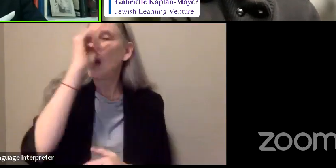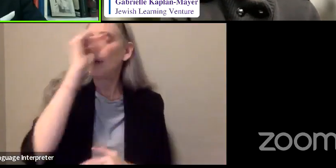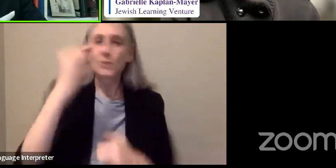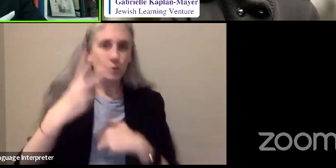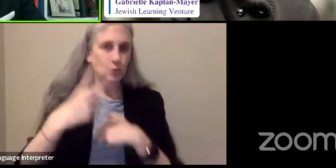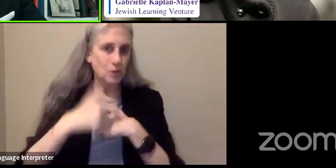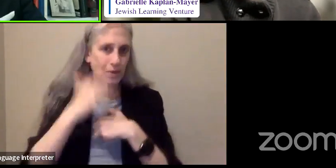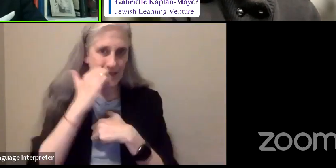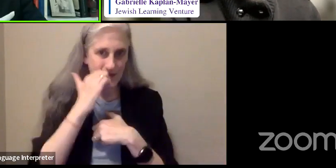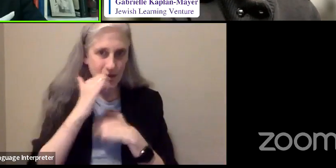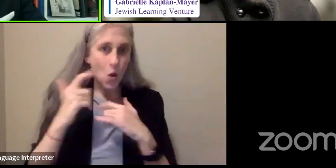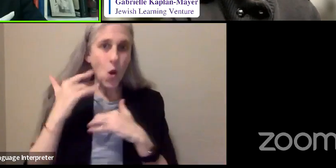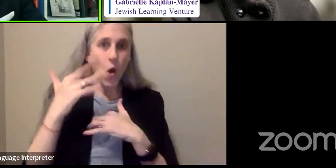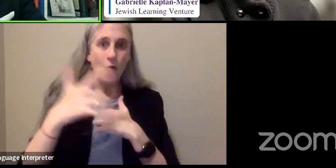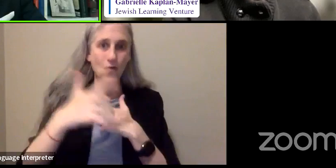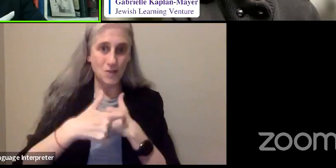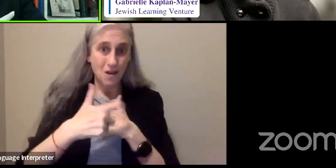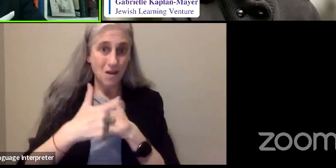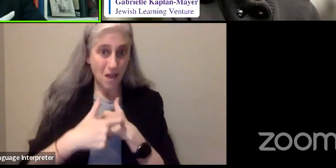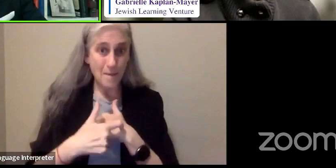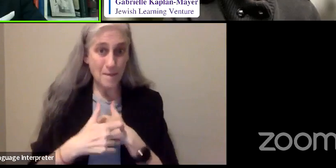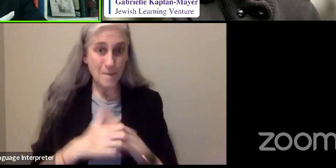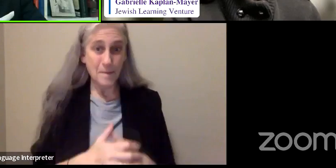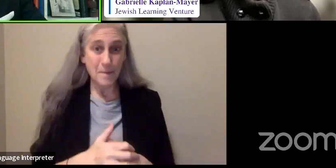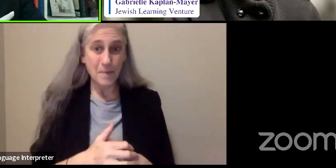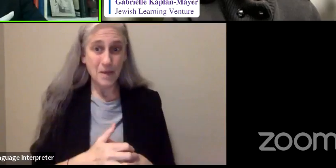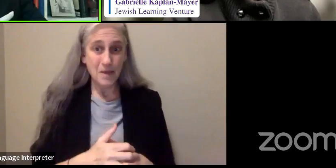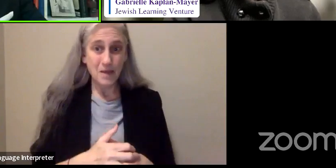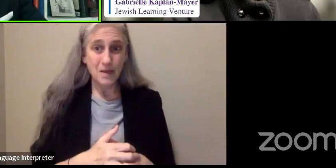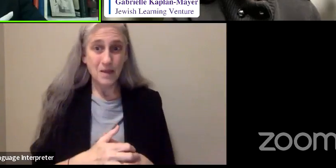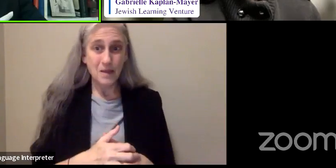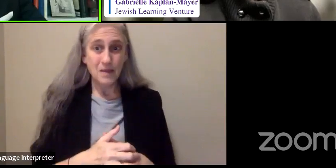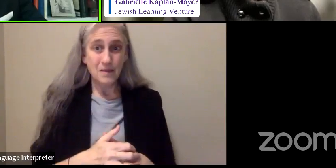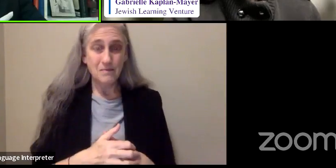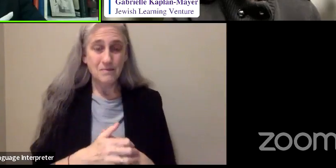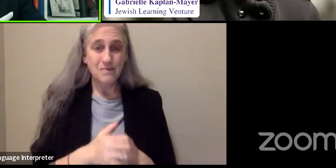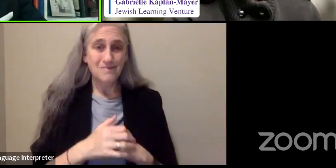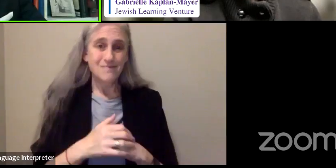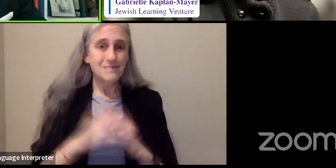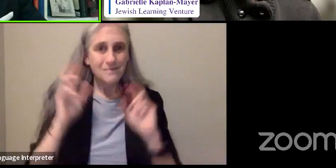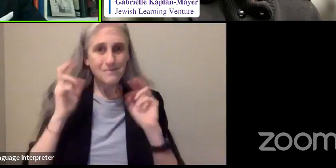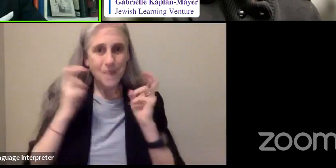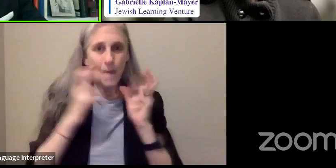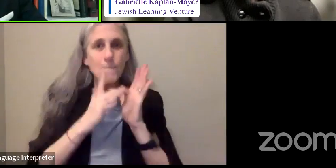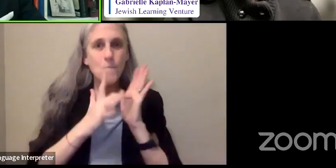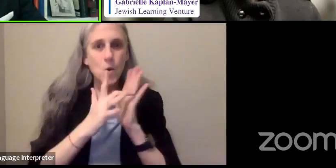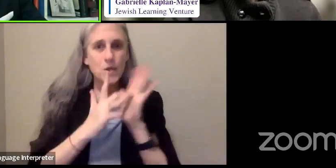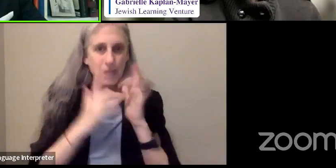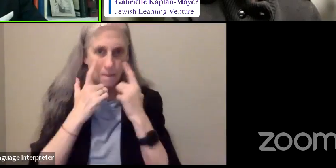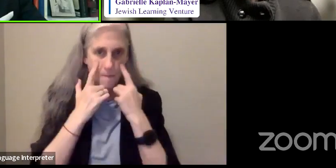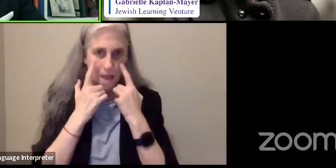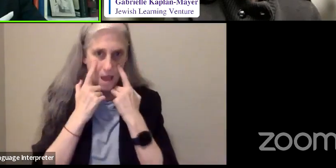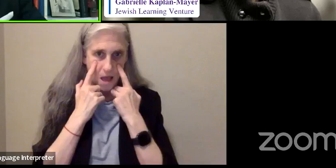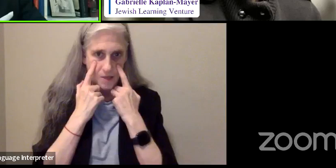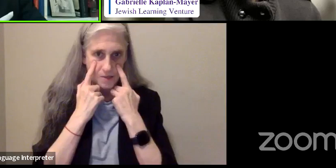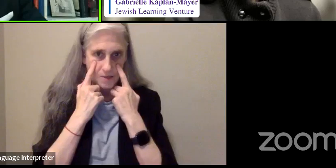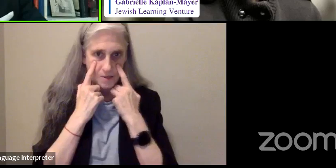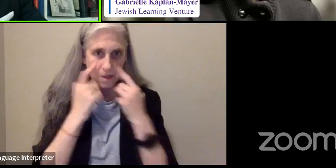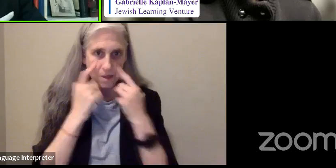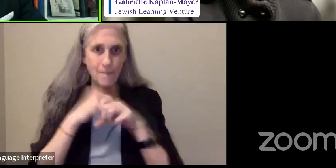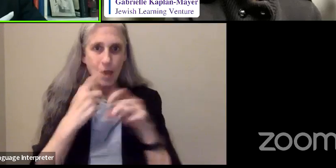And over time, they simply poisoned my eyes, corrupted them.